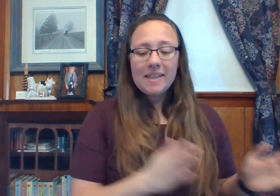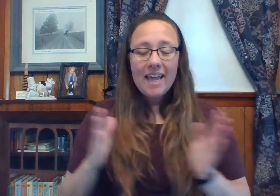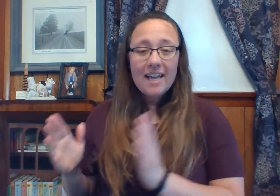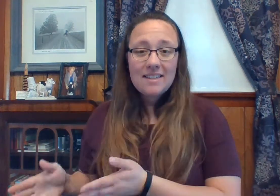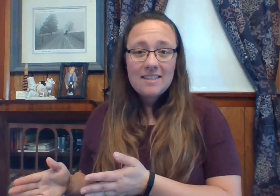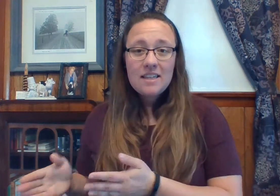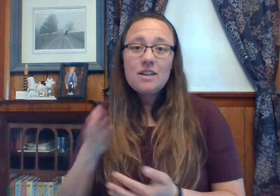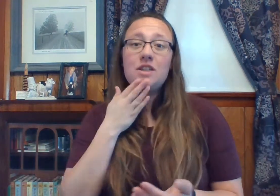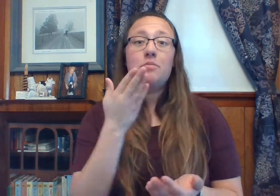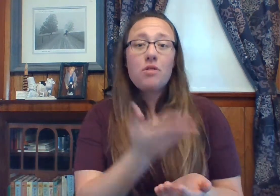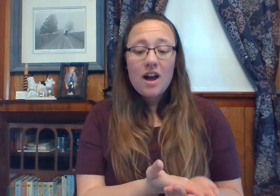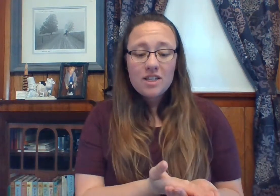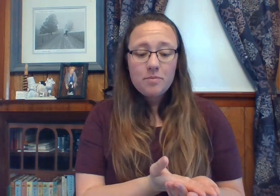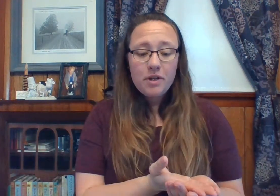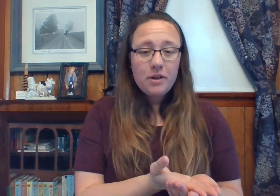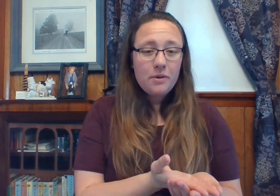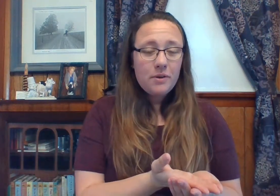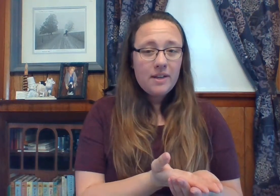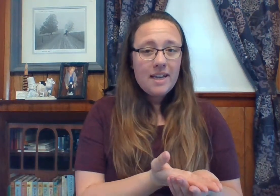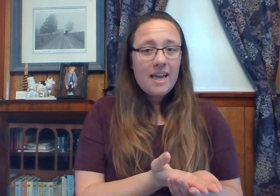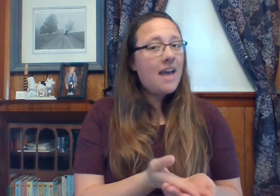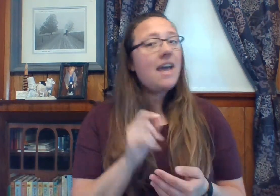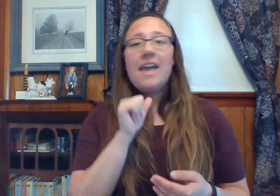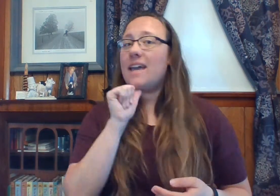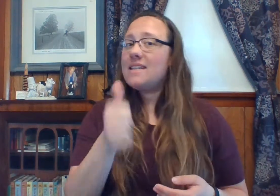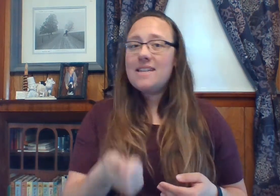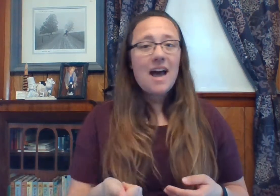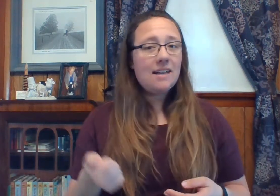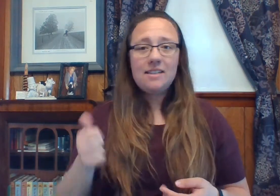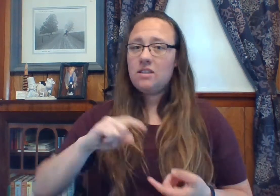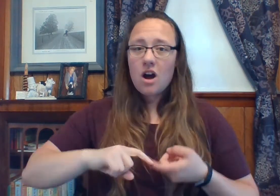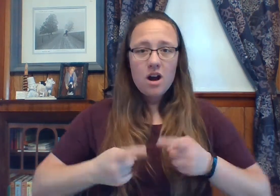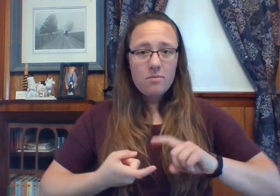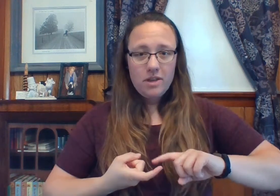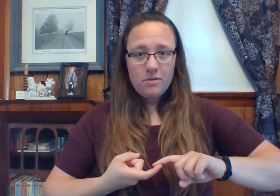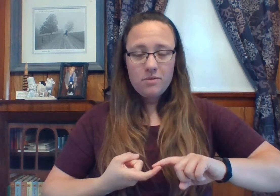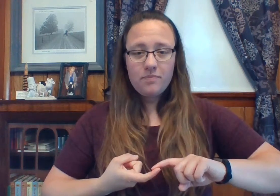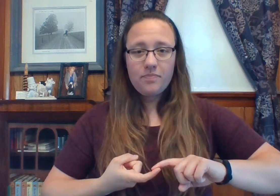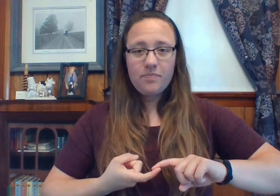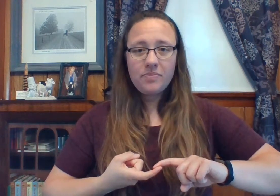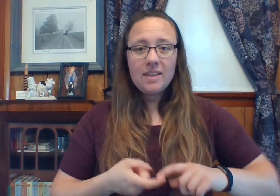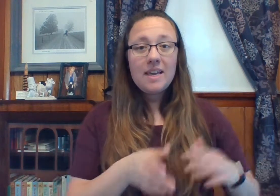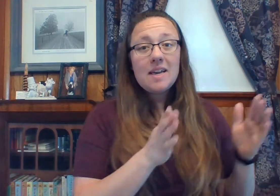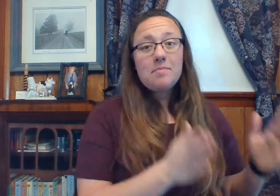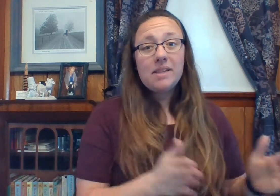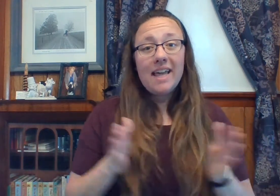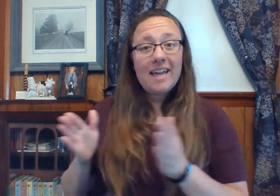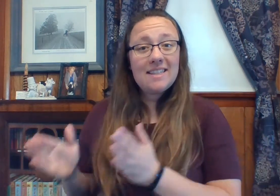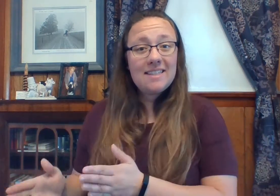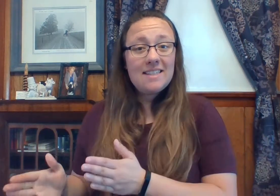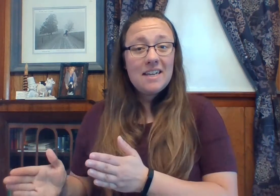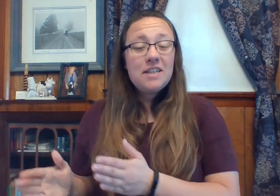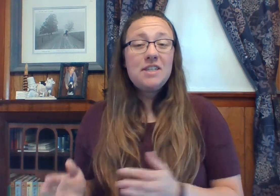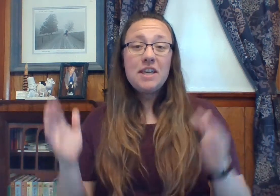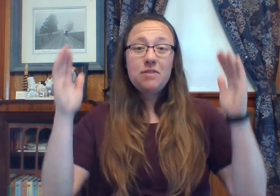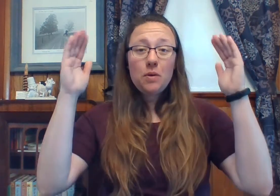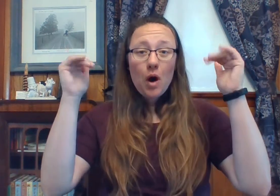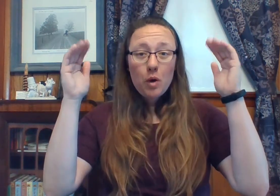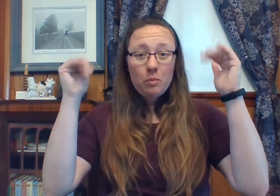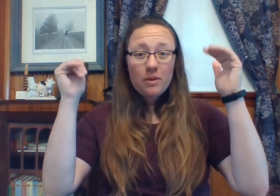Plans to prosper you and not to harm you. Plans to give you hope